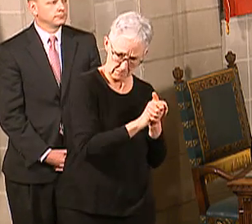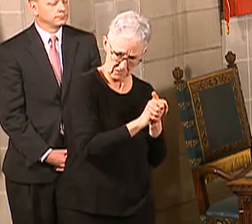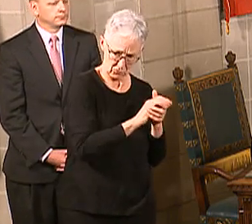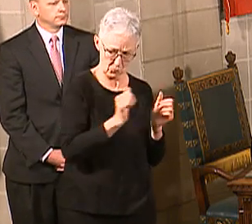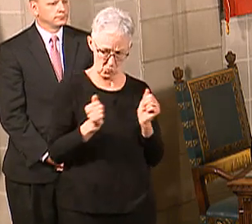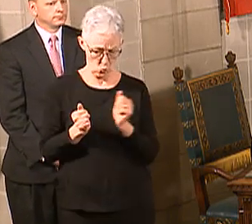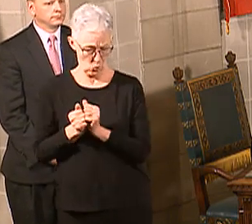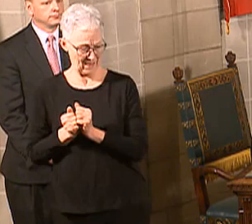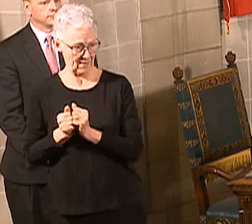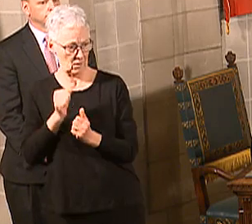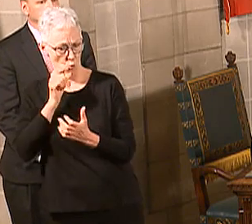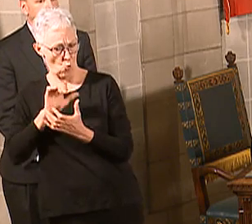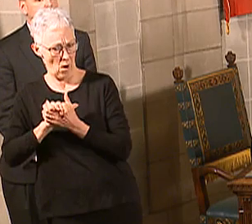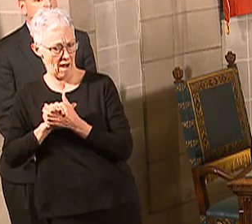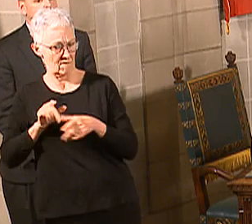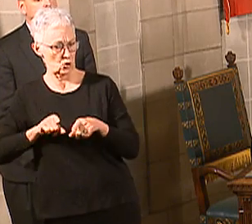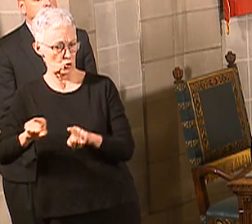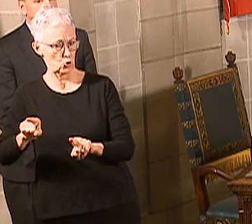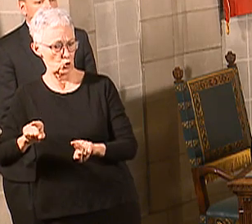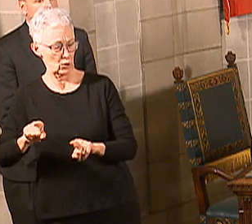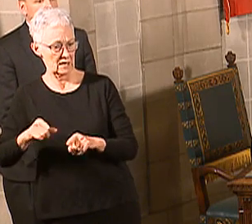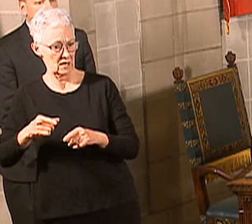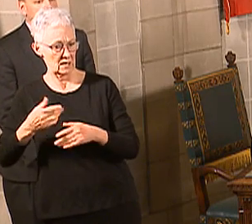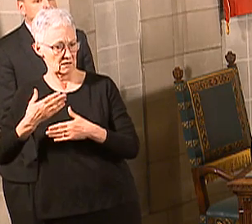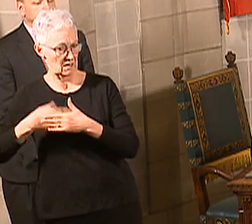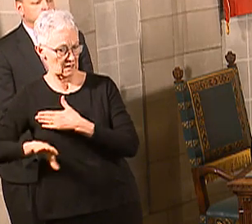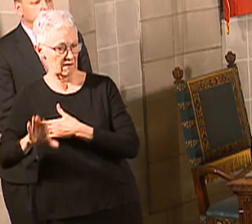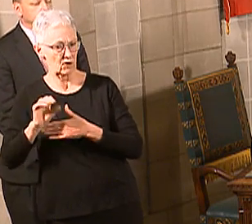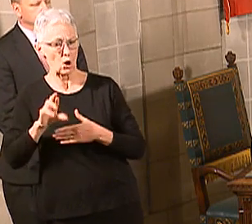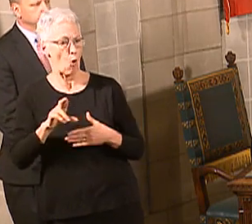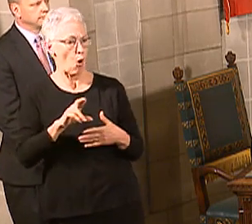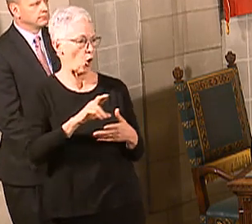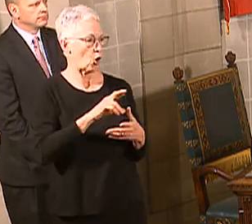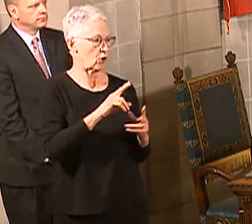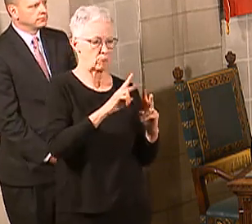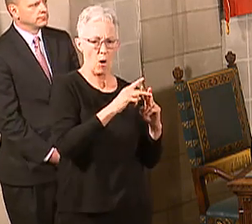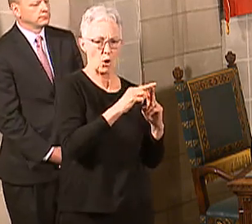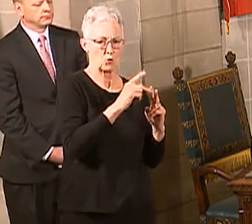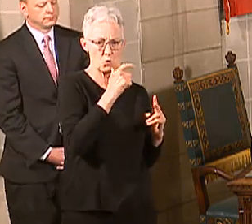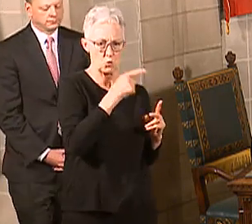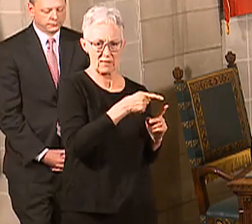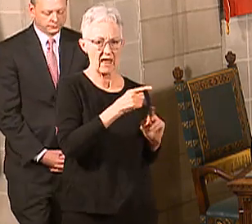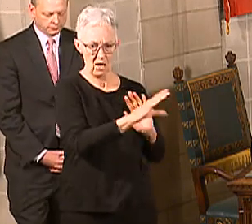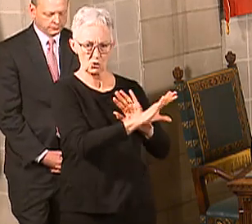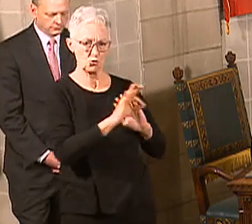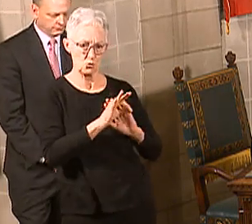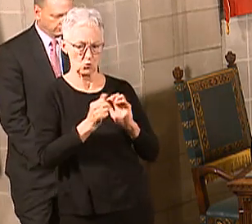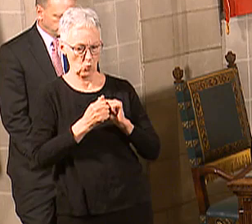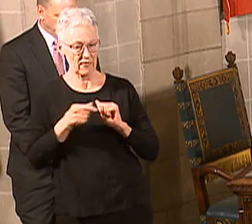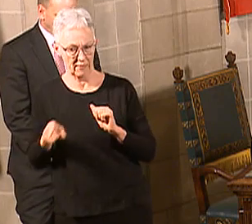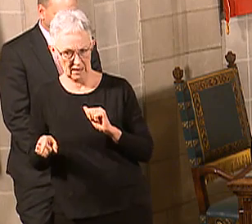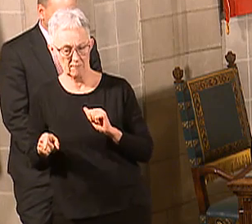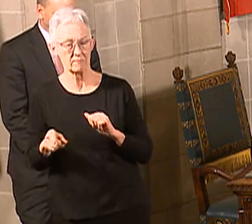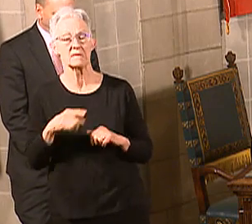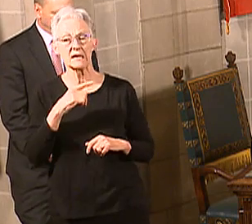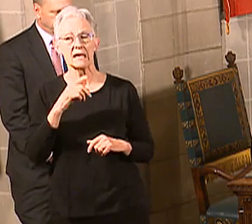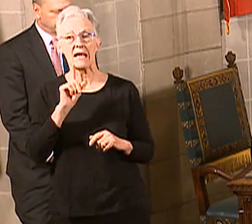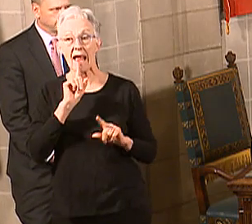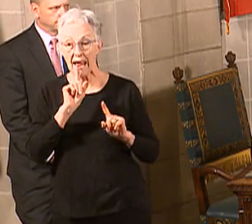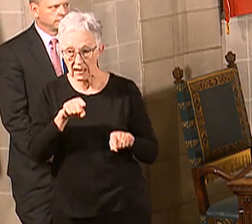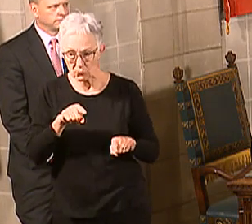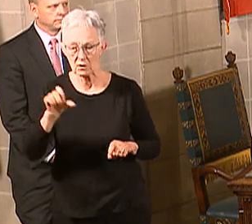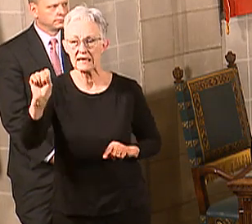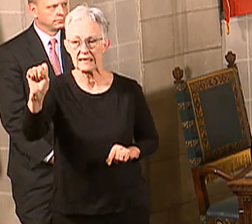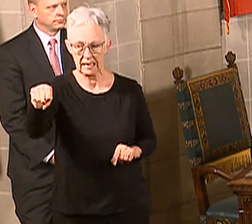allowing one person to be able to come in for that. We've gotten questions from landlords with regard to the executive order I wrote on